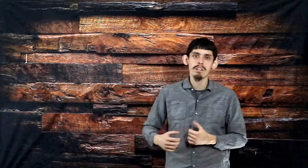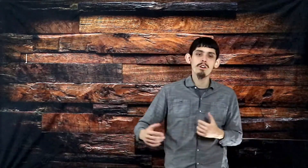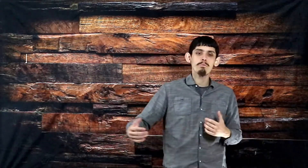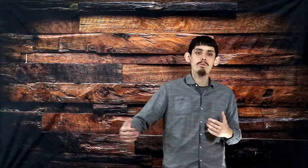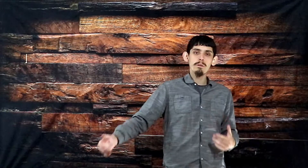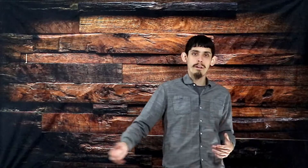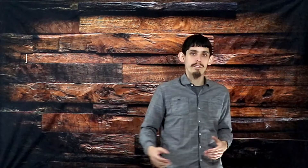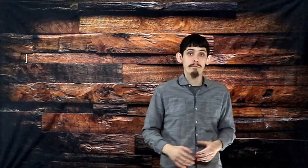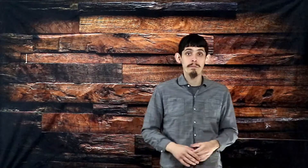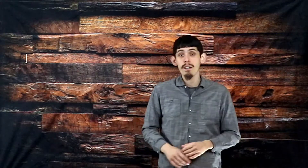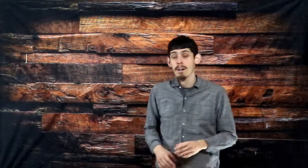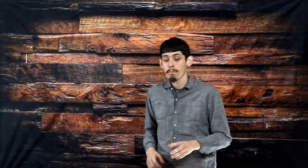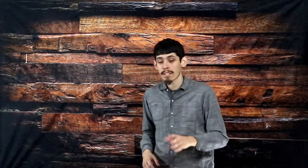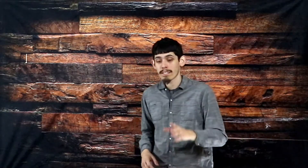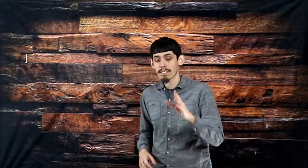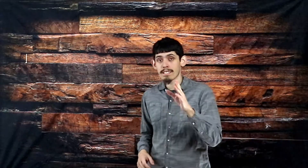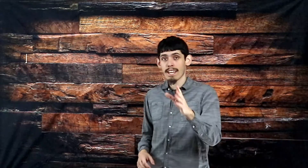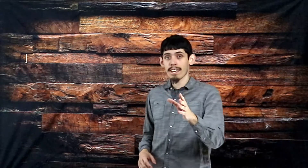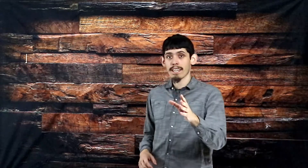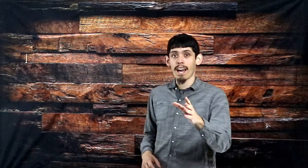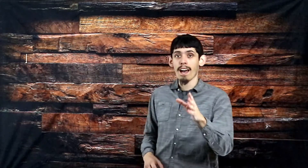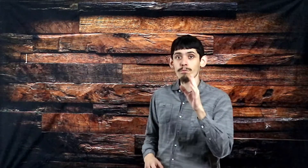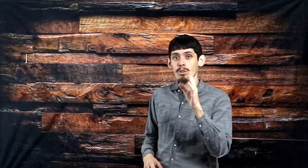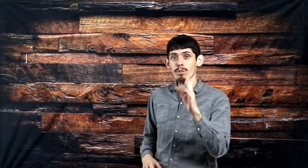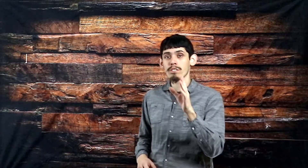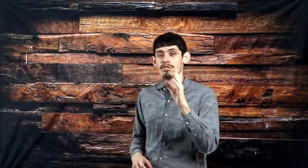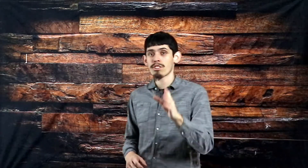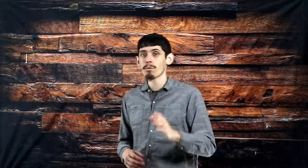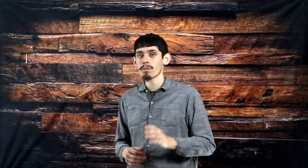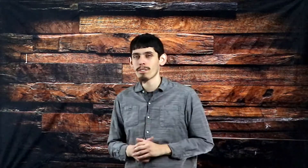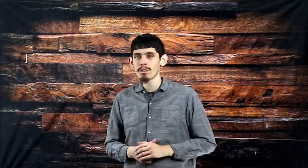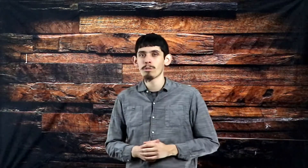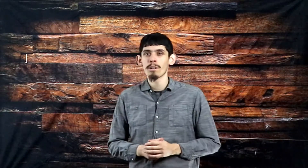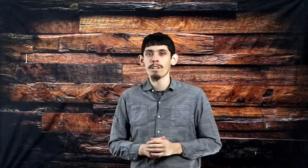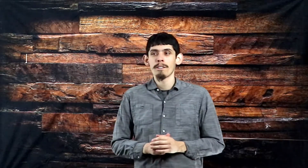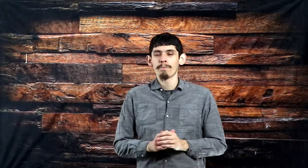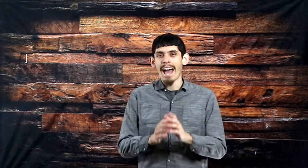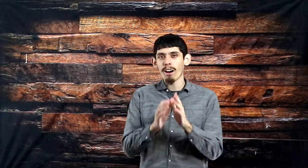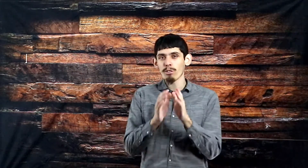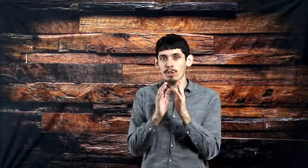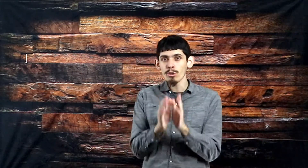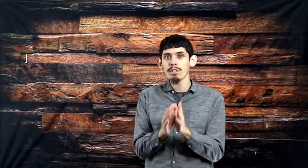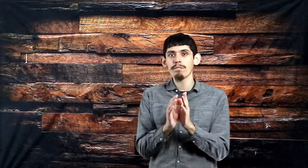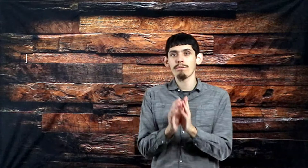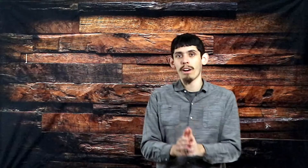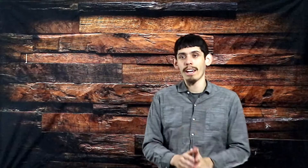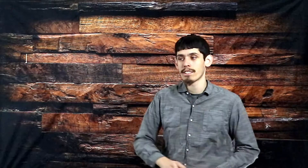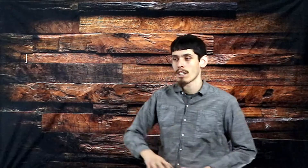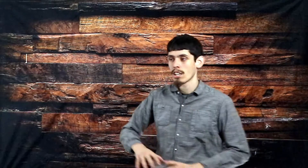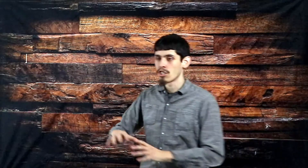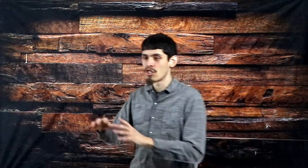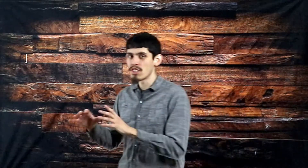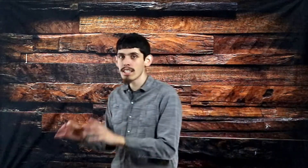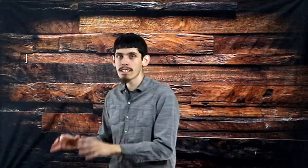know more about him. But today I'm going to share with you how you can find Jesus